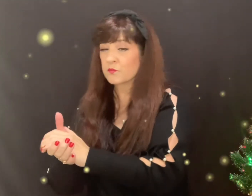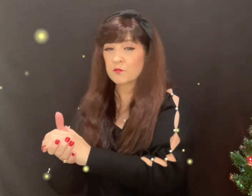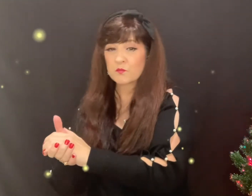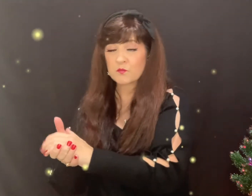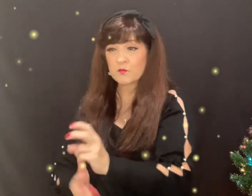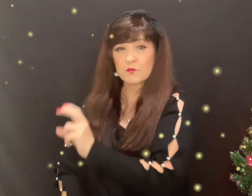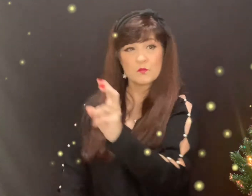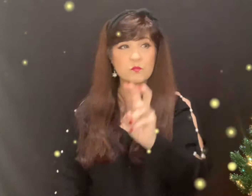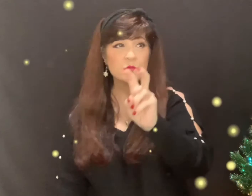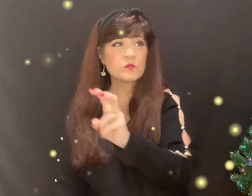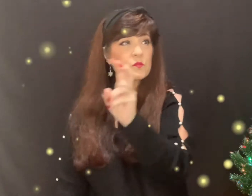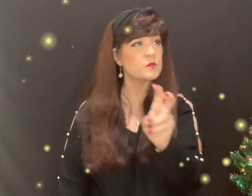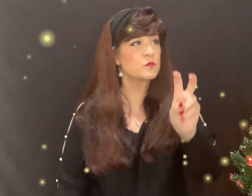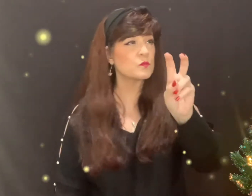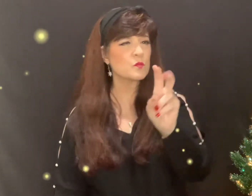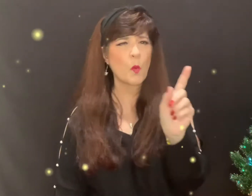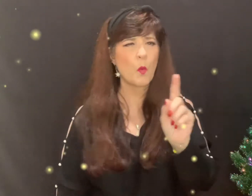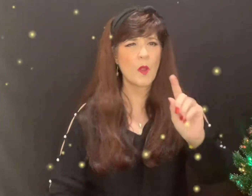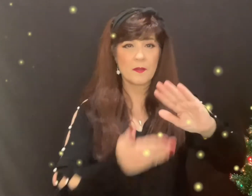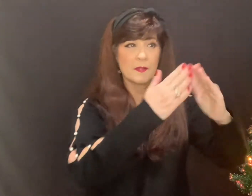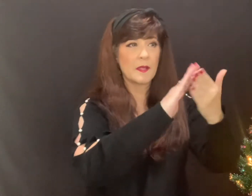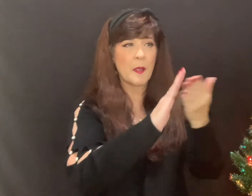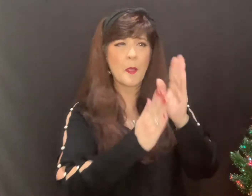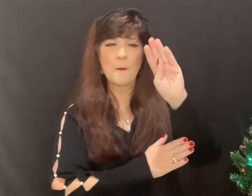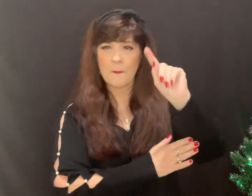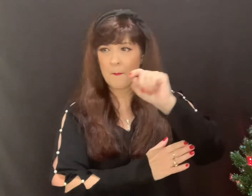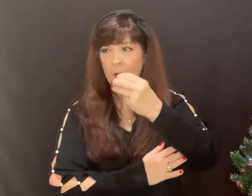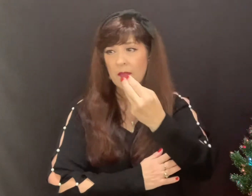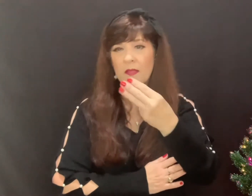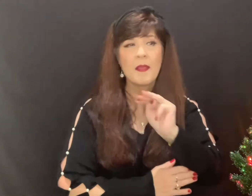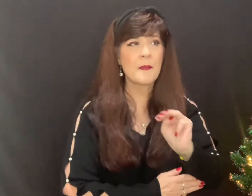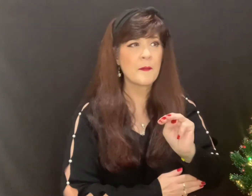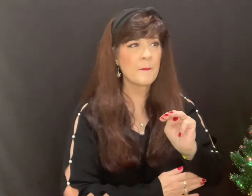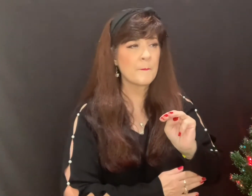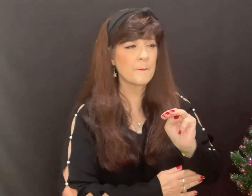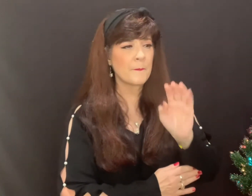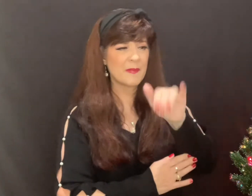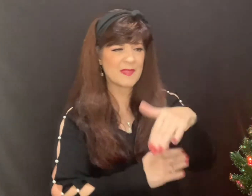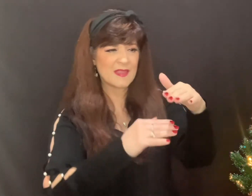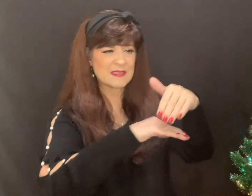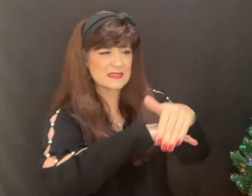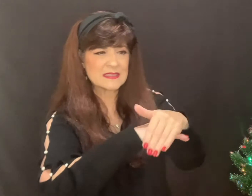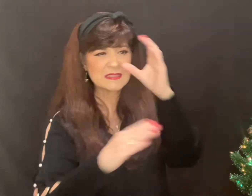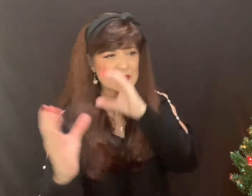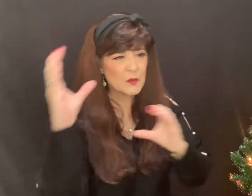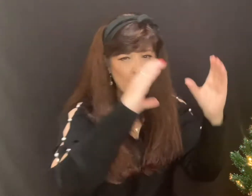that night. Then find no place to born, she child.